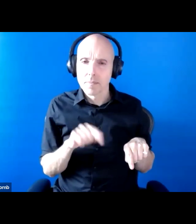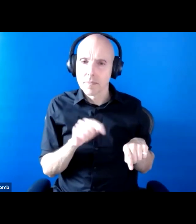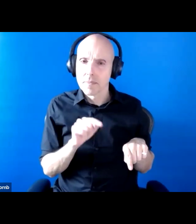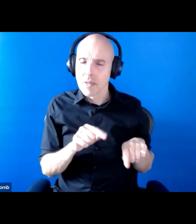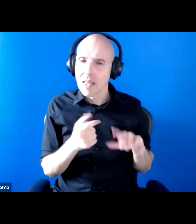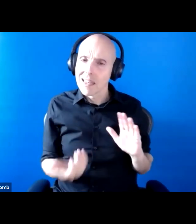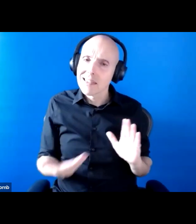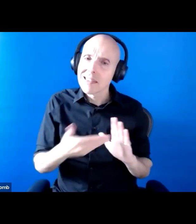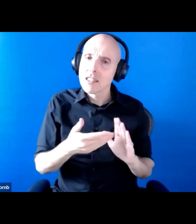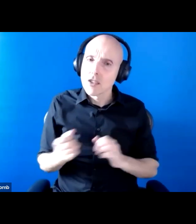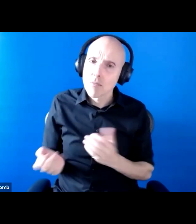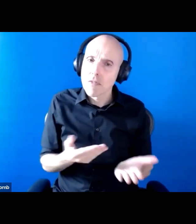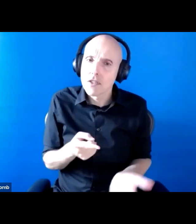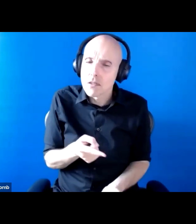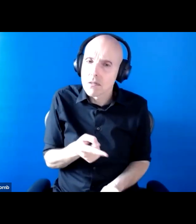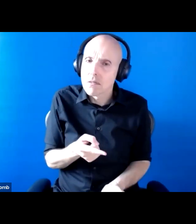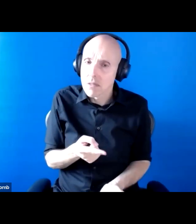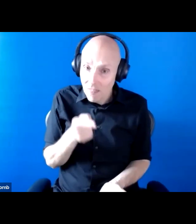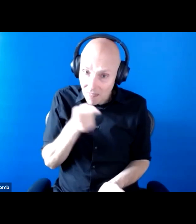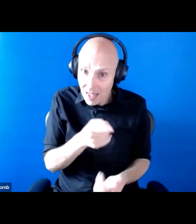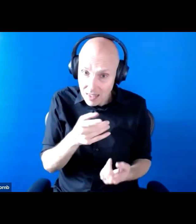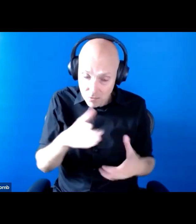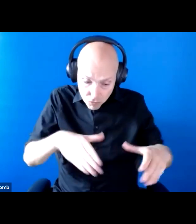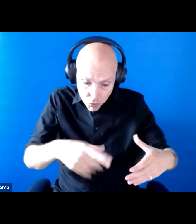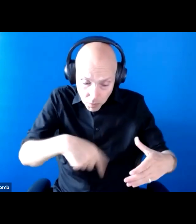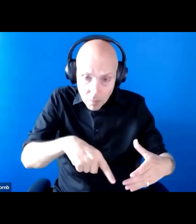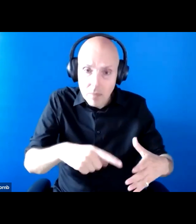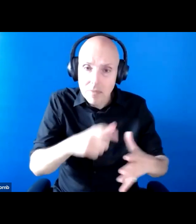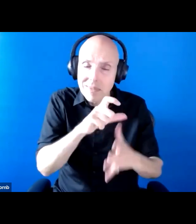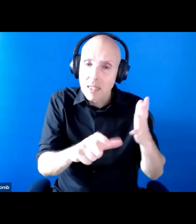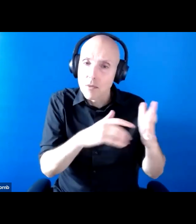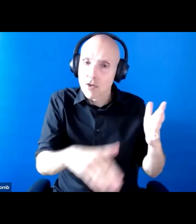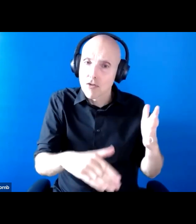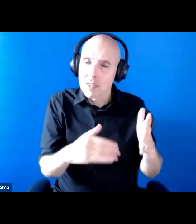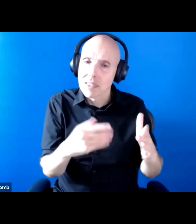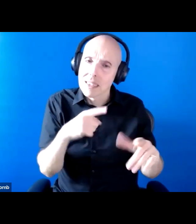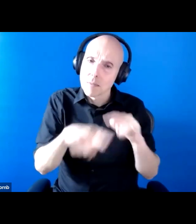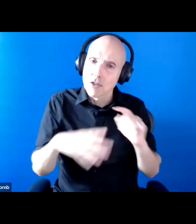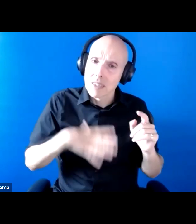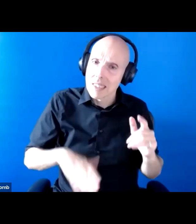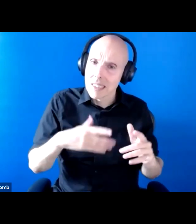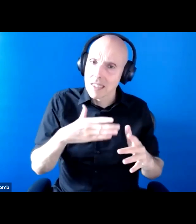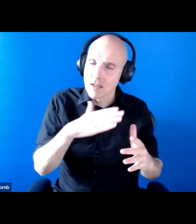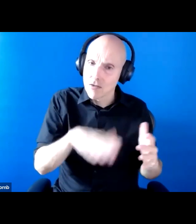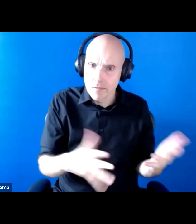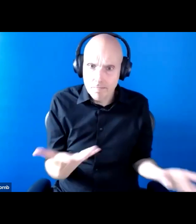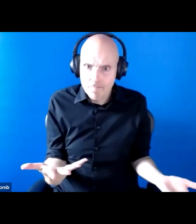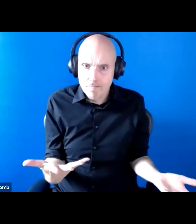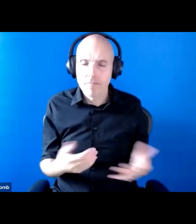that are needed for this particular group of children. So I think public services continue to be under huge